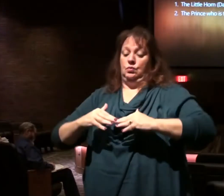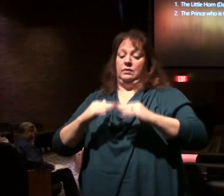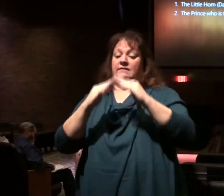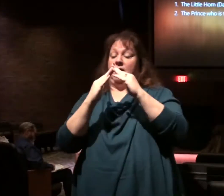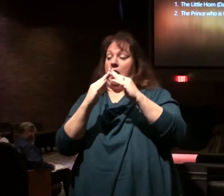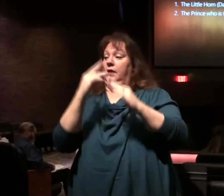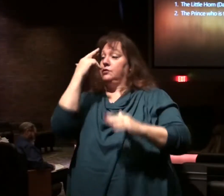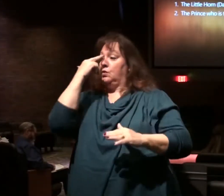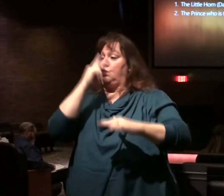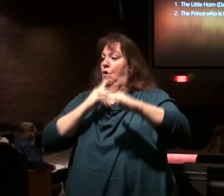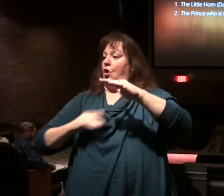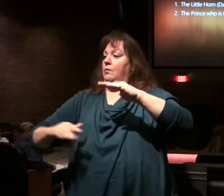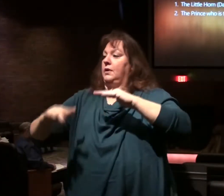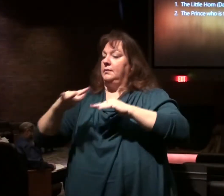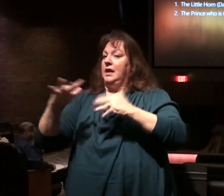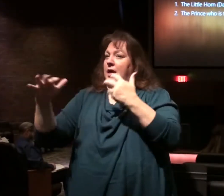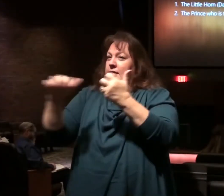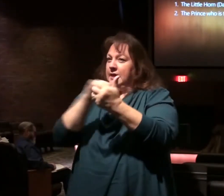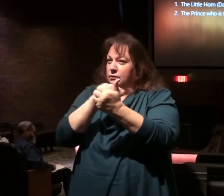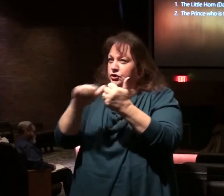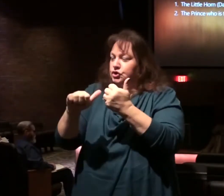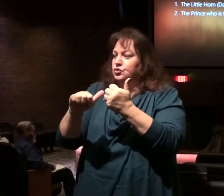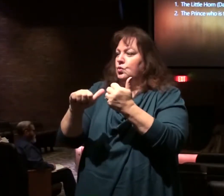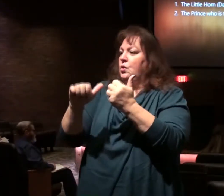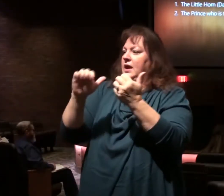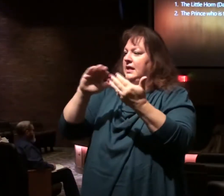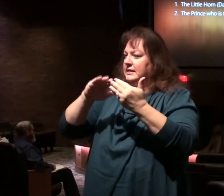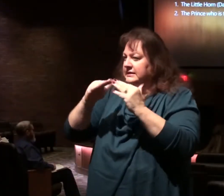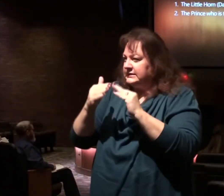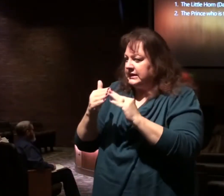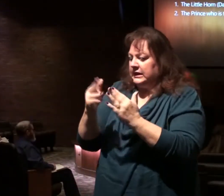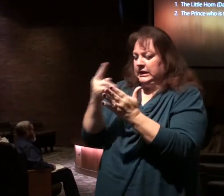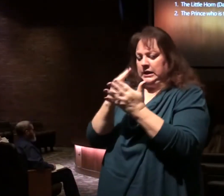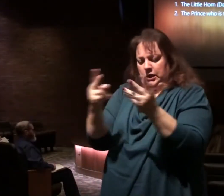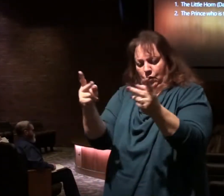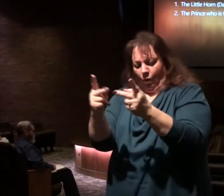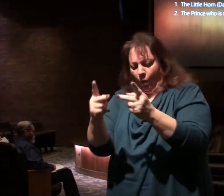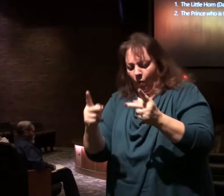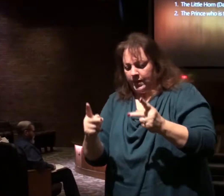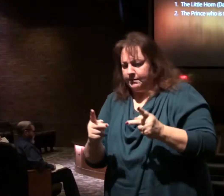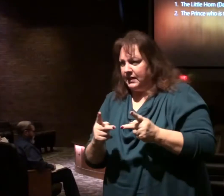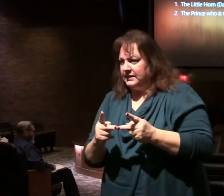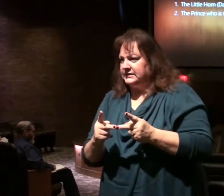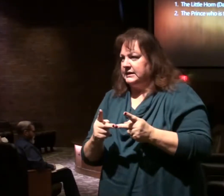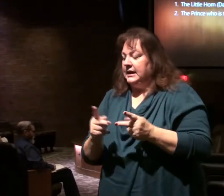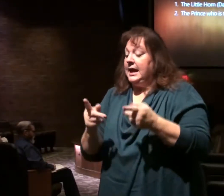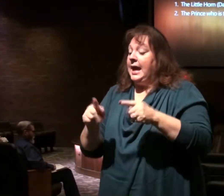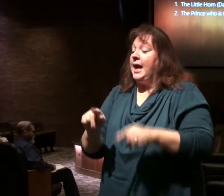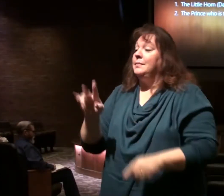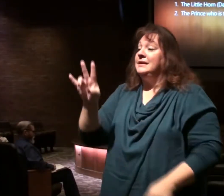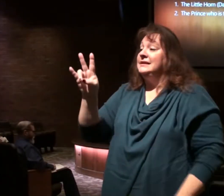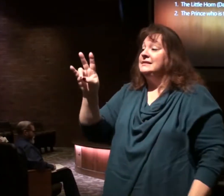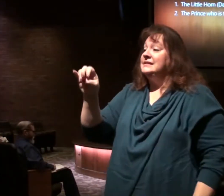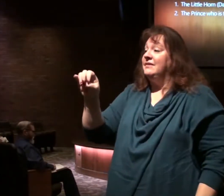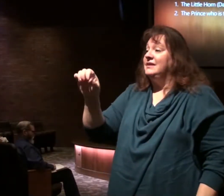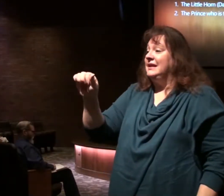see. We'll destroy the city and the sanctuary. They destroyed the city and the sanctuary in 70 AD.